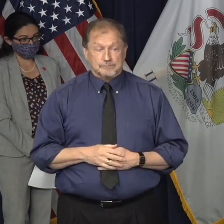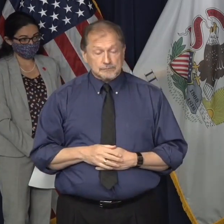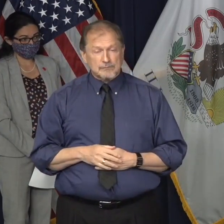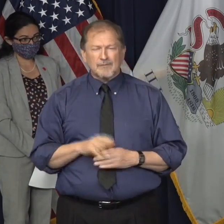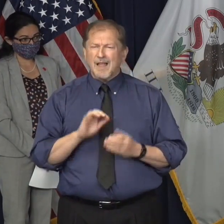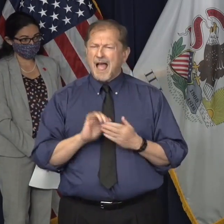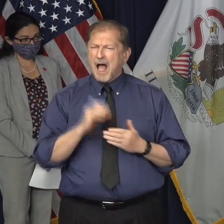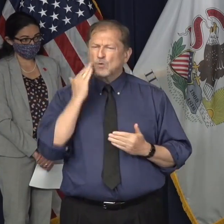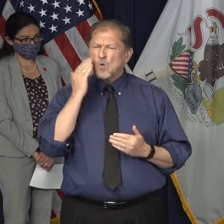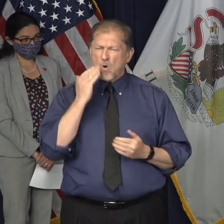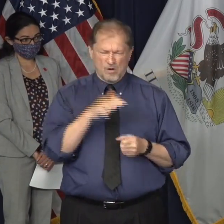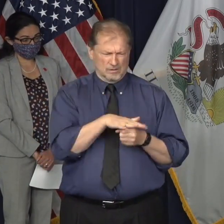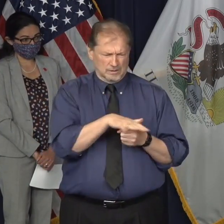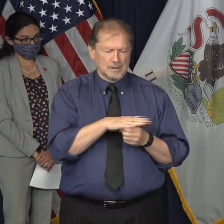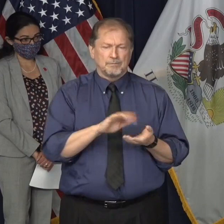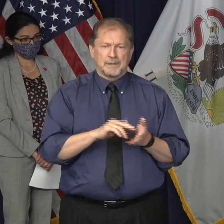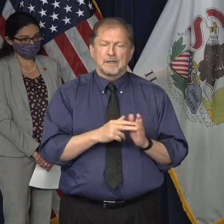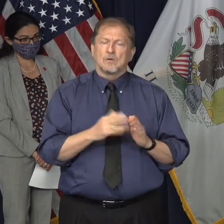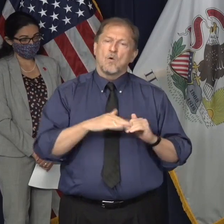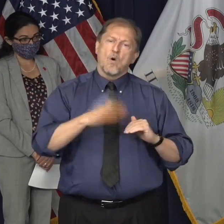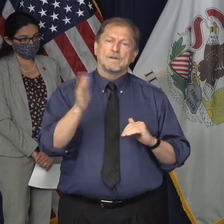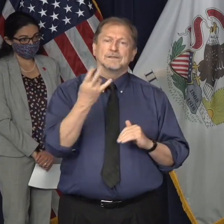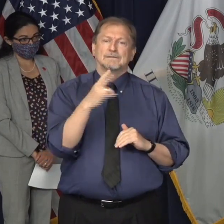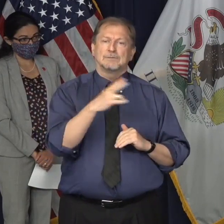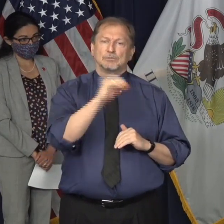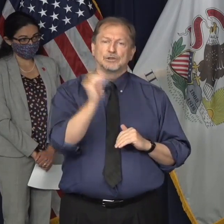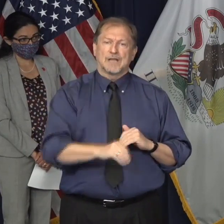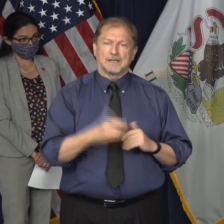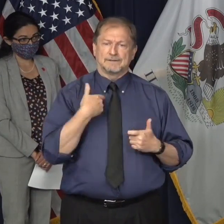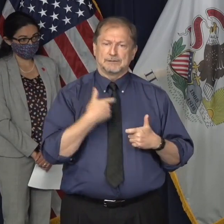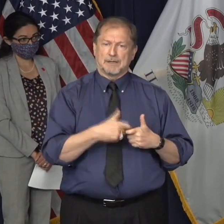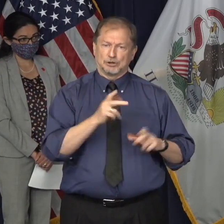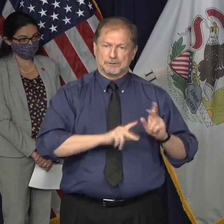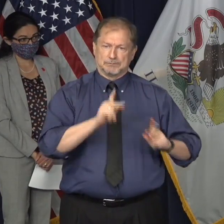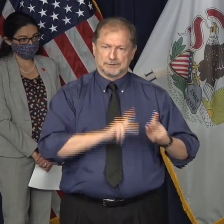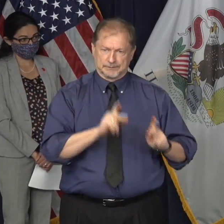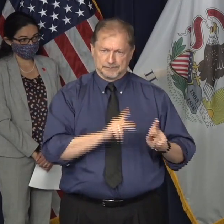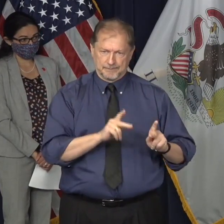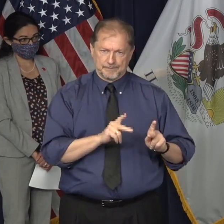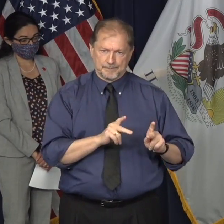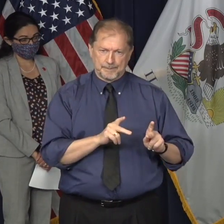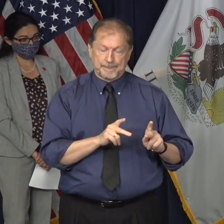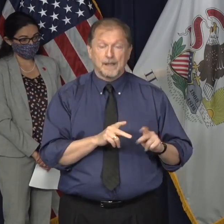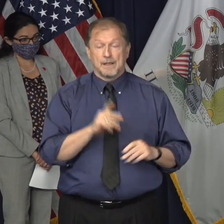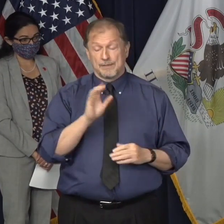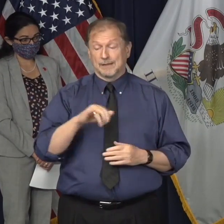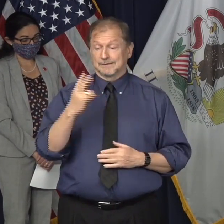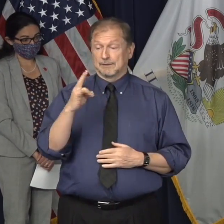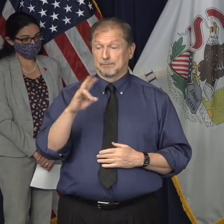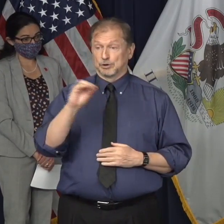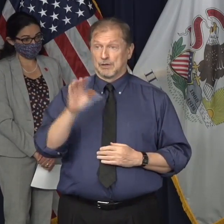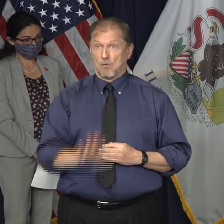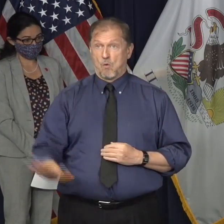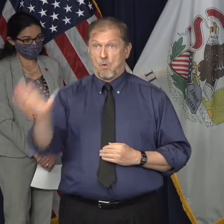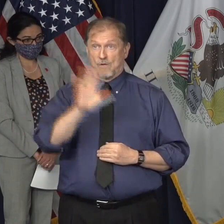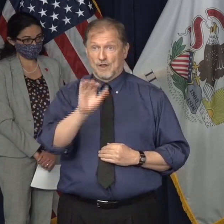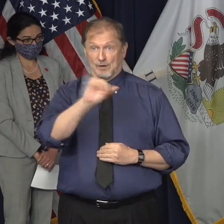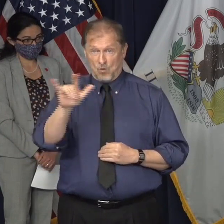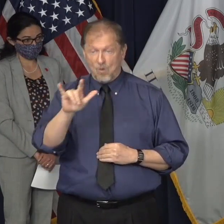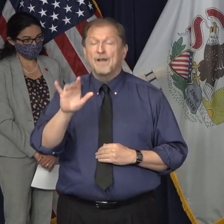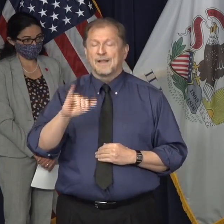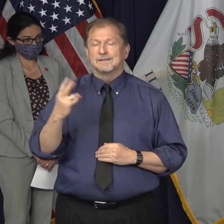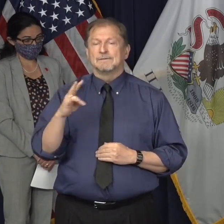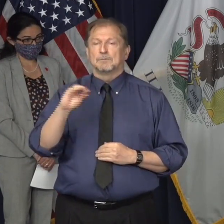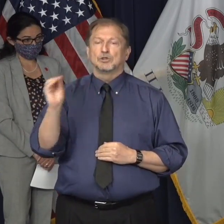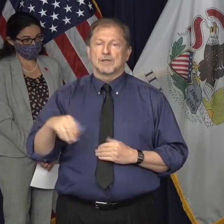or equal to 17 percent, which is the Latino population number statewide. The reason many of our